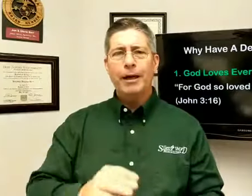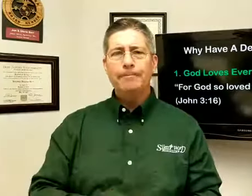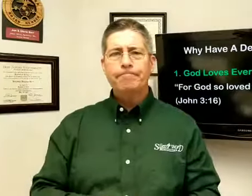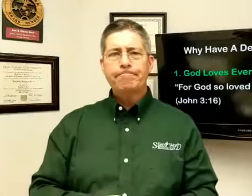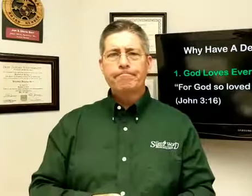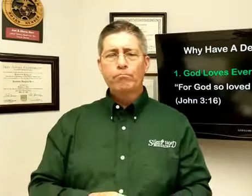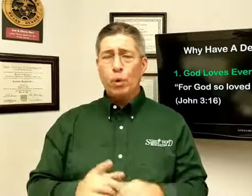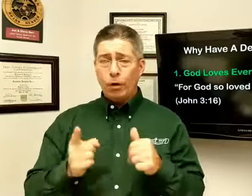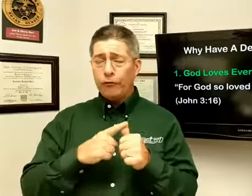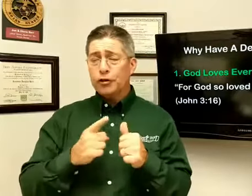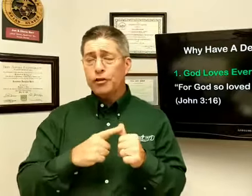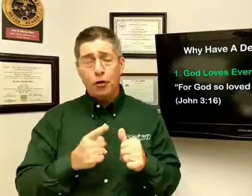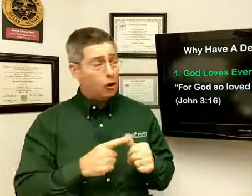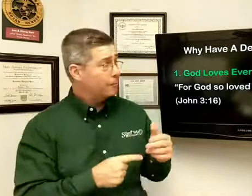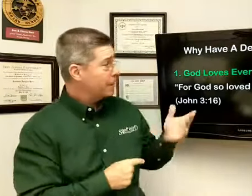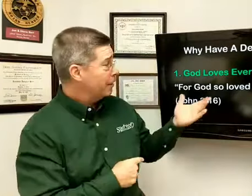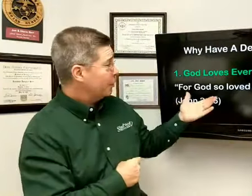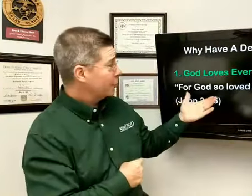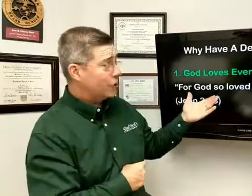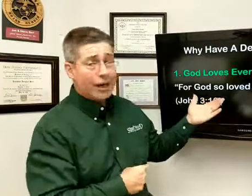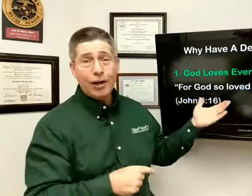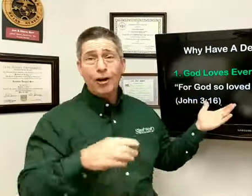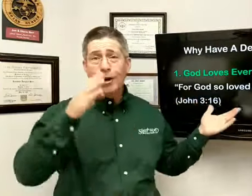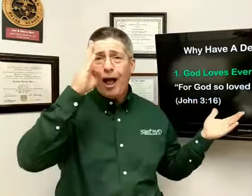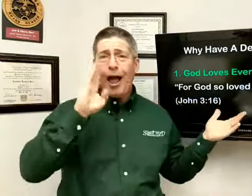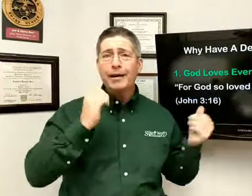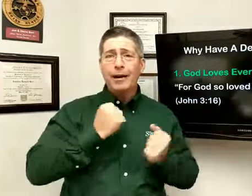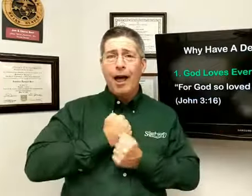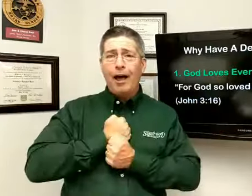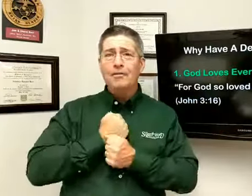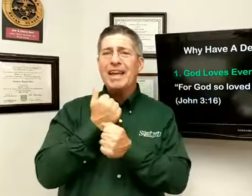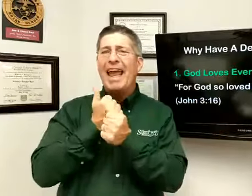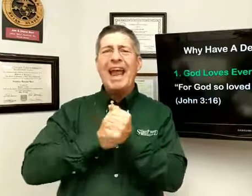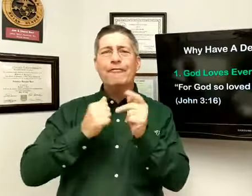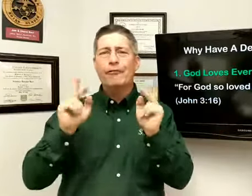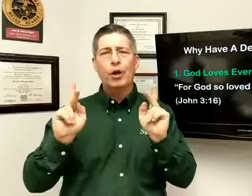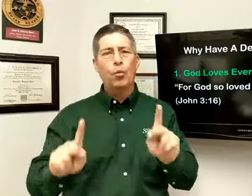Well, first of all, you'll see here, God loves everyone.